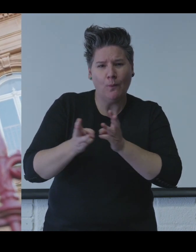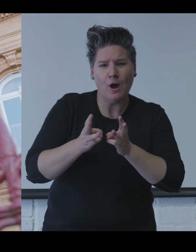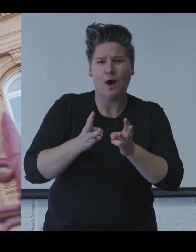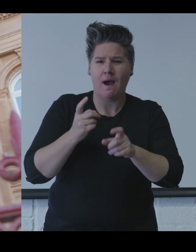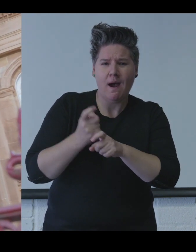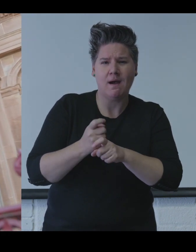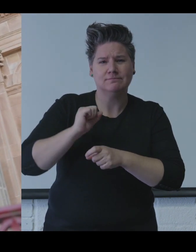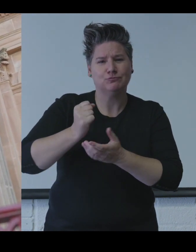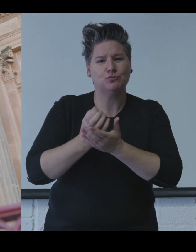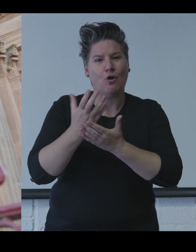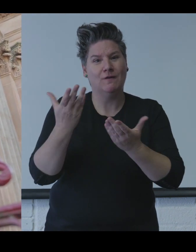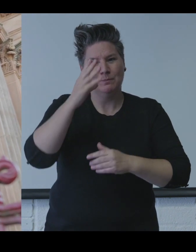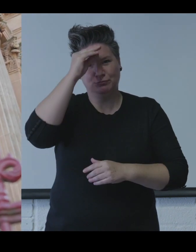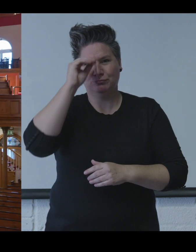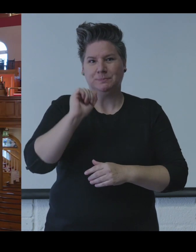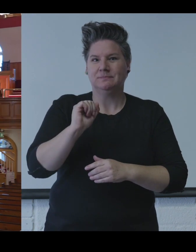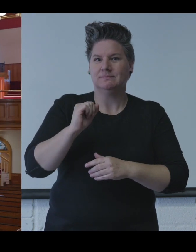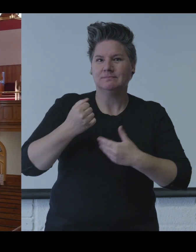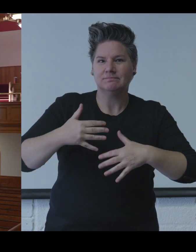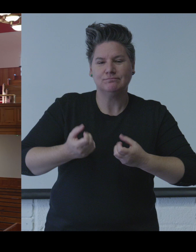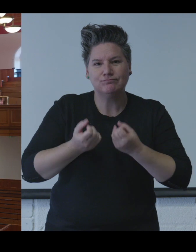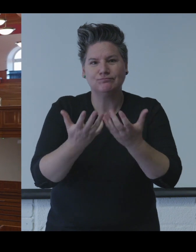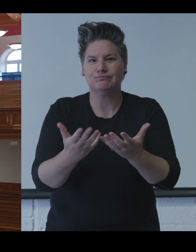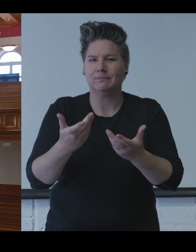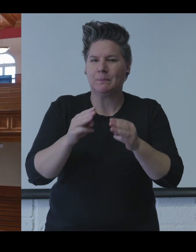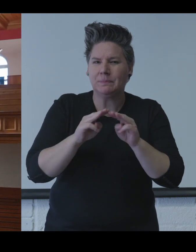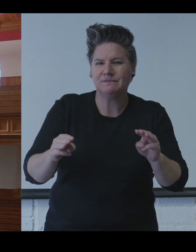and culture of the Presbyterian community in the North West.